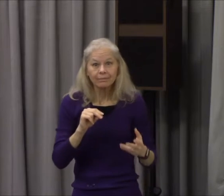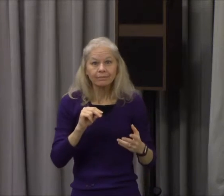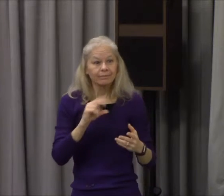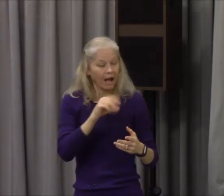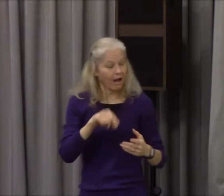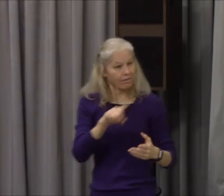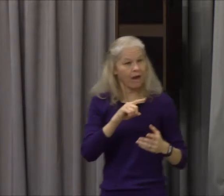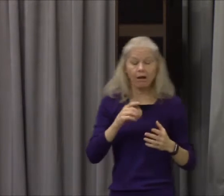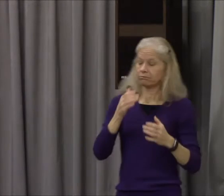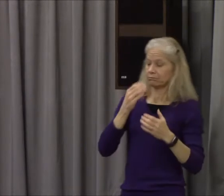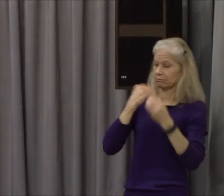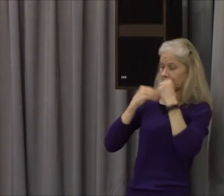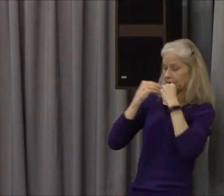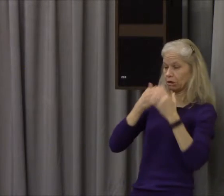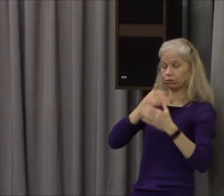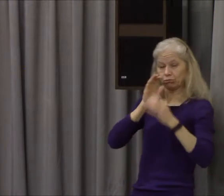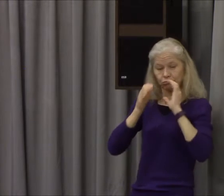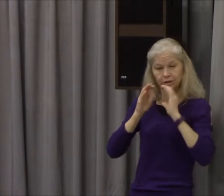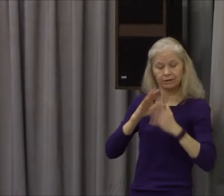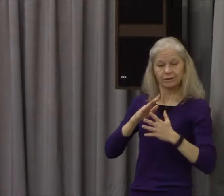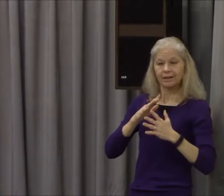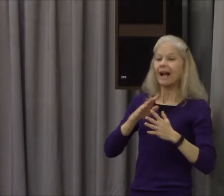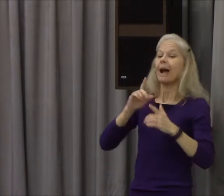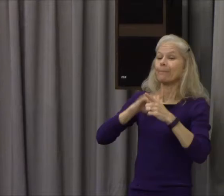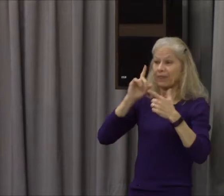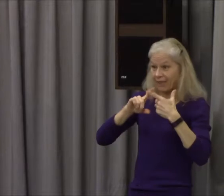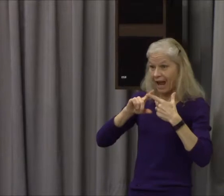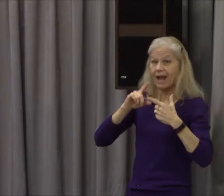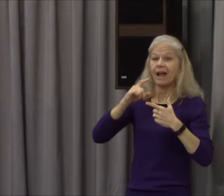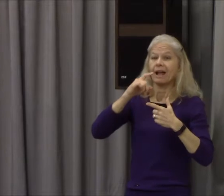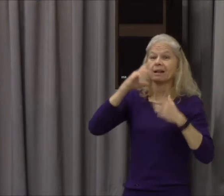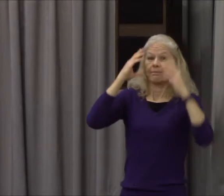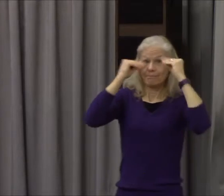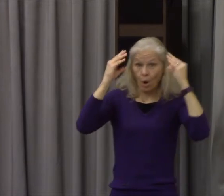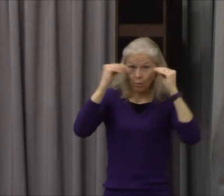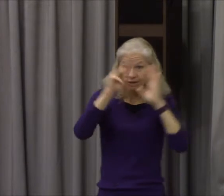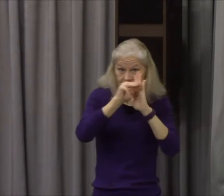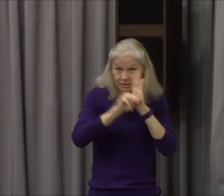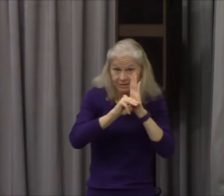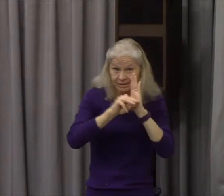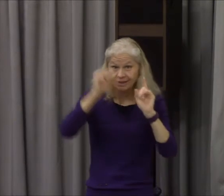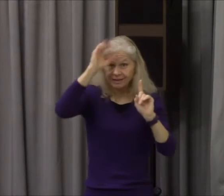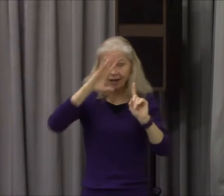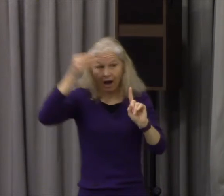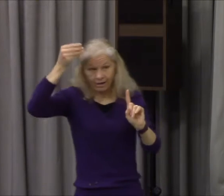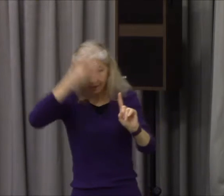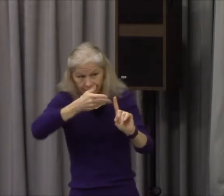and Lord said unto Moses come up into the mount and be there and I will give thee tables and a stall and a law